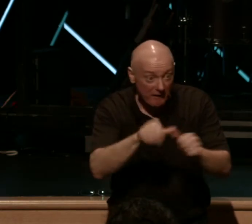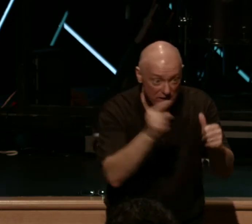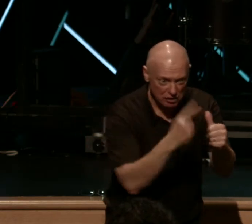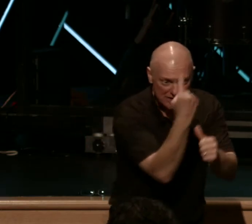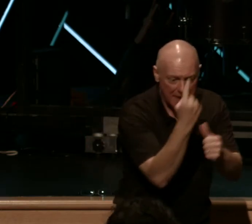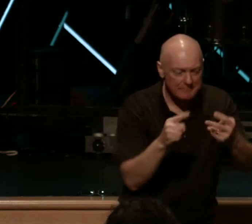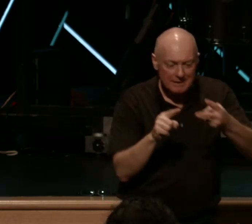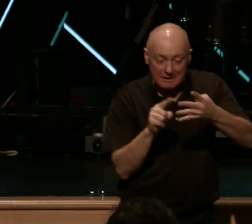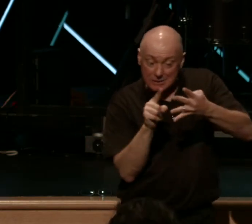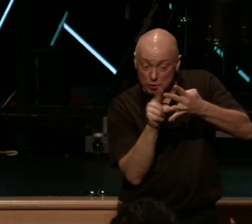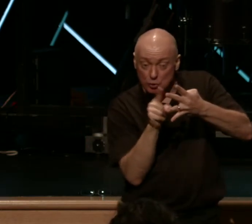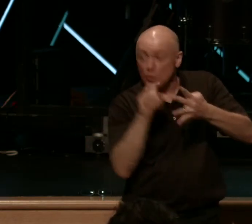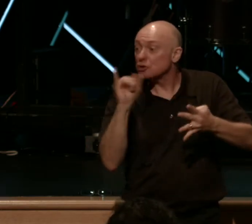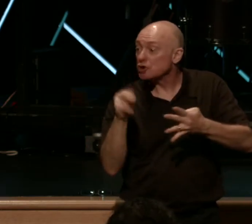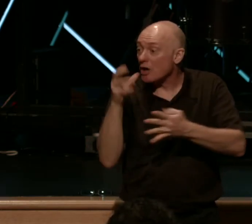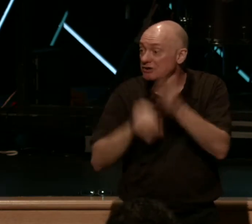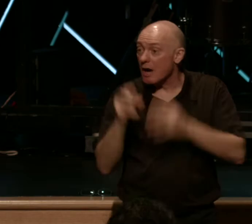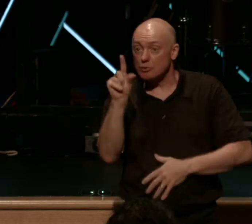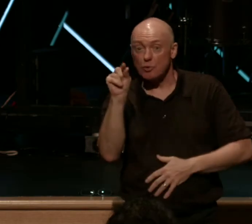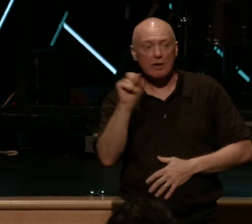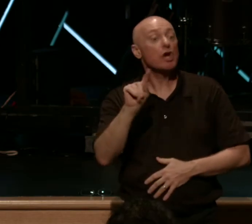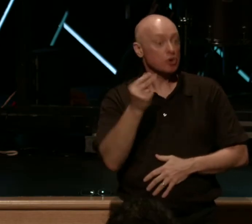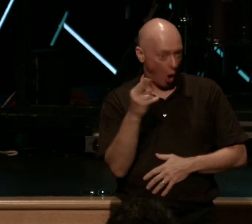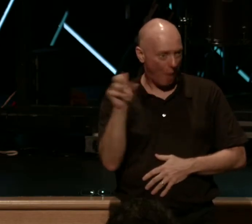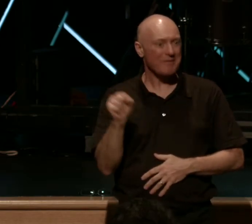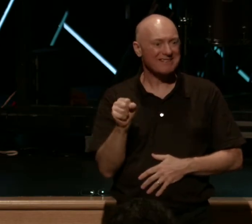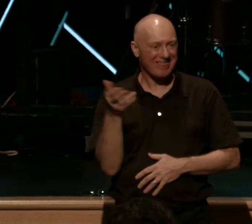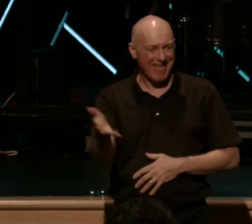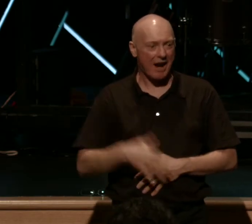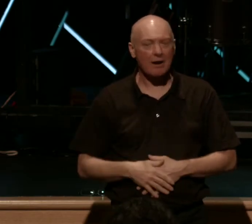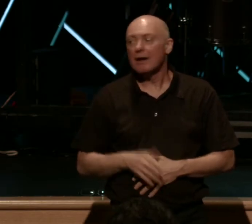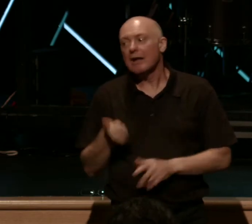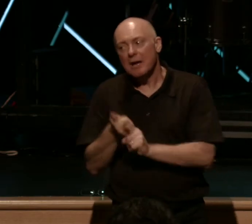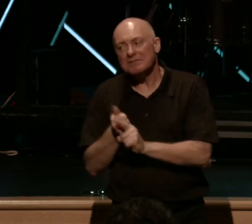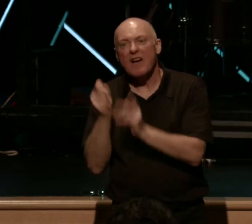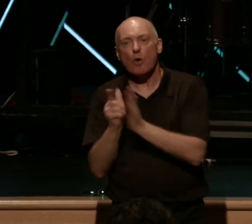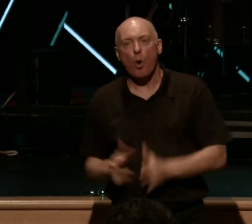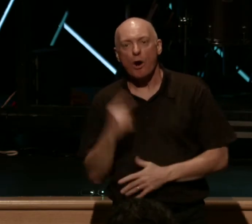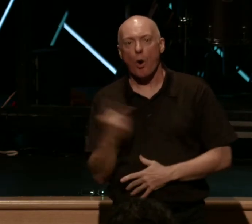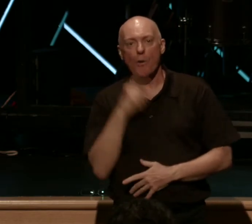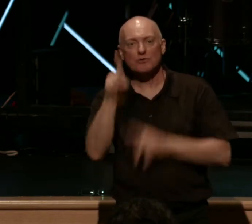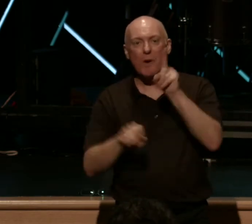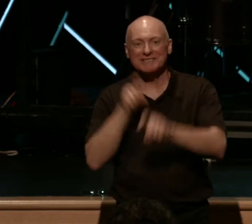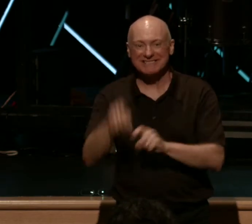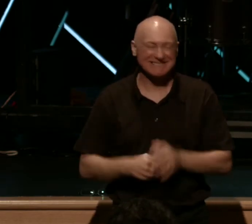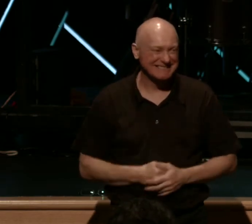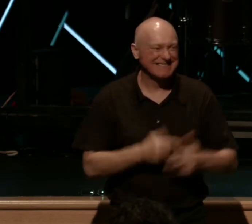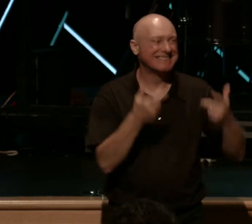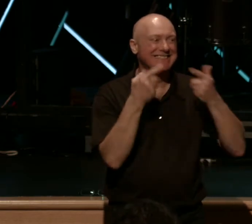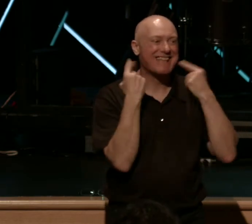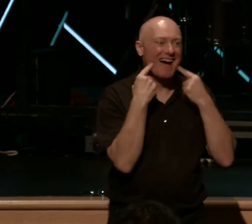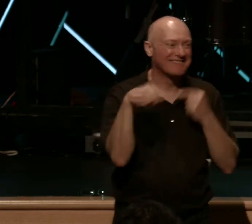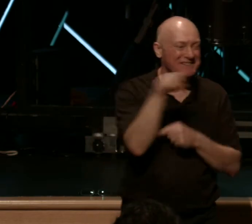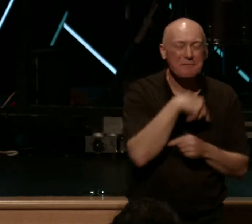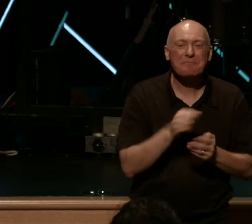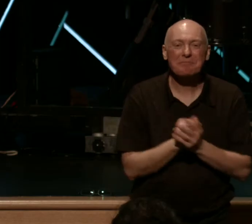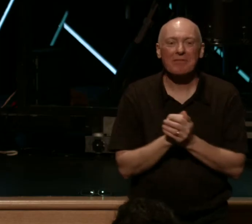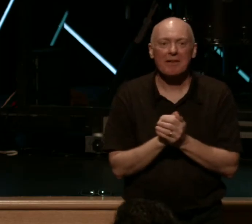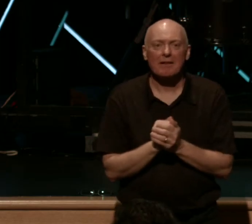Later in John chapter 20, Thomas is there. We know Thomas is a lawyer because he's always asking questions, right? That's a joke. He's like, look, if I don't